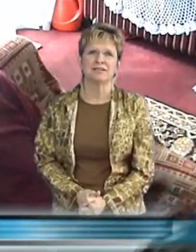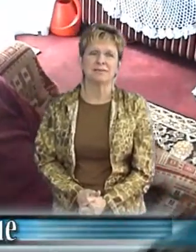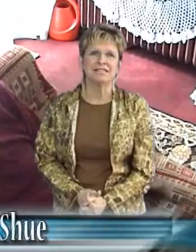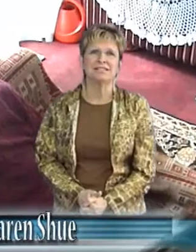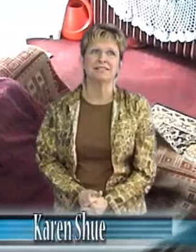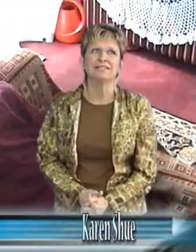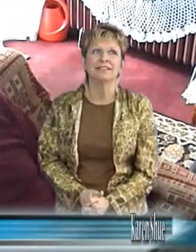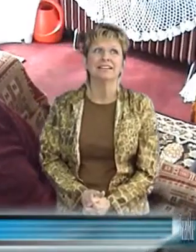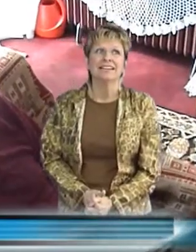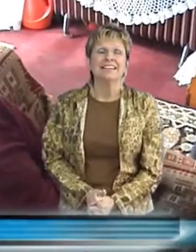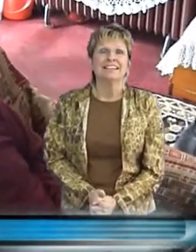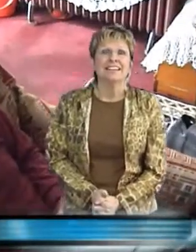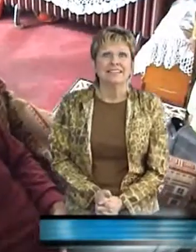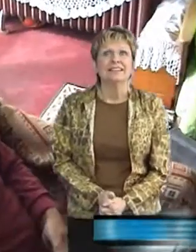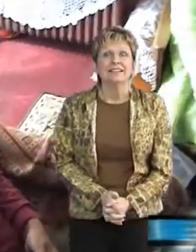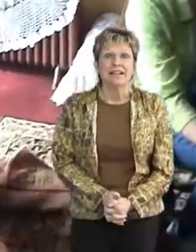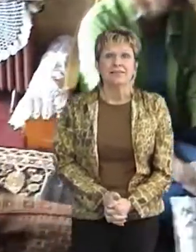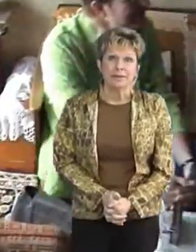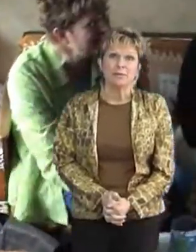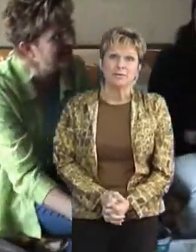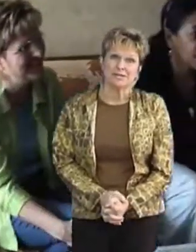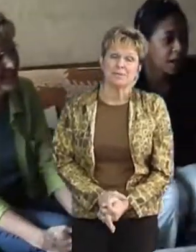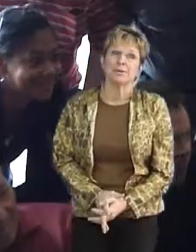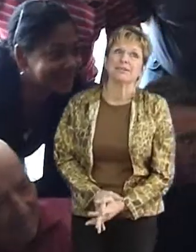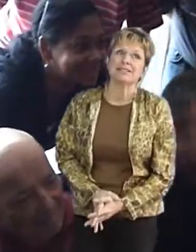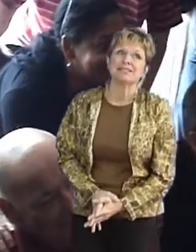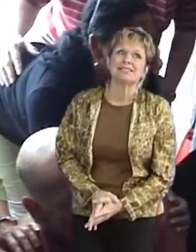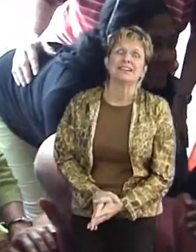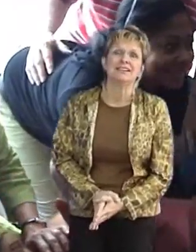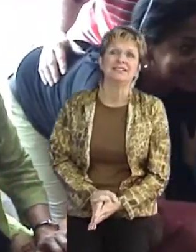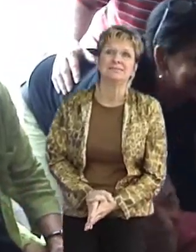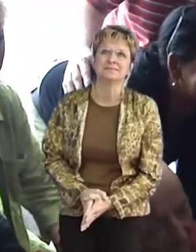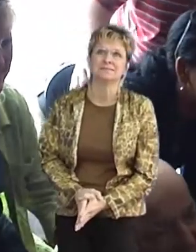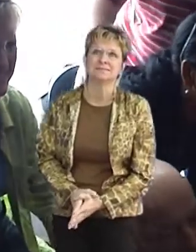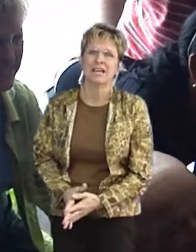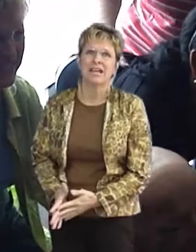amazing thing that I've ever experienced.